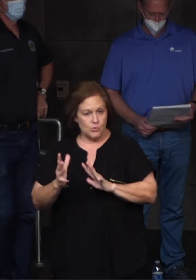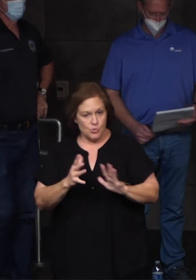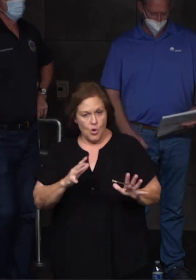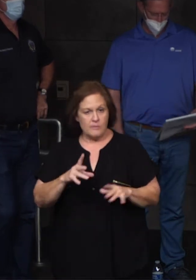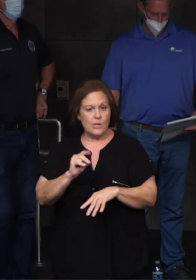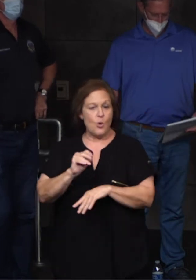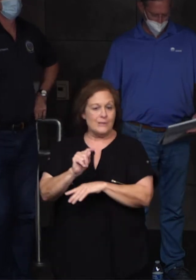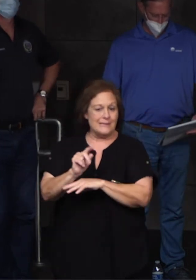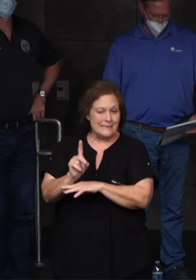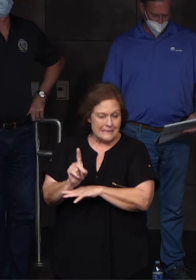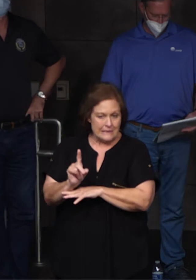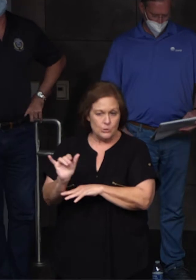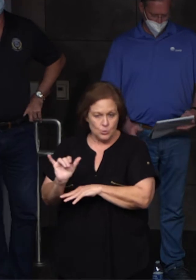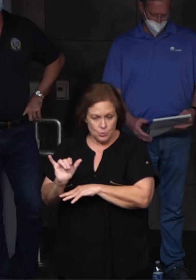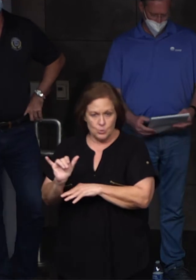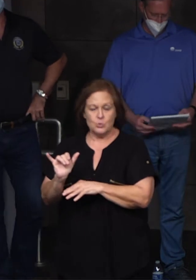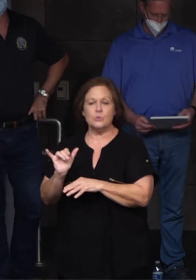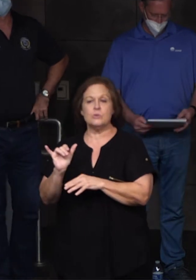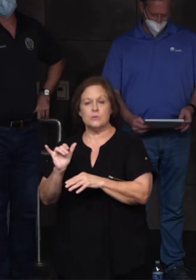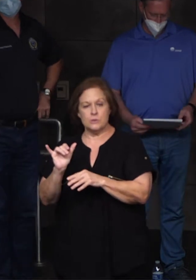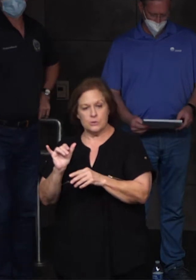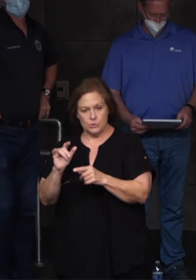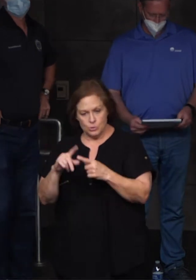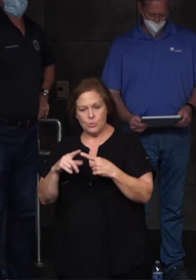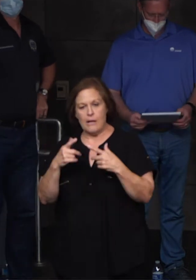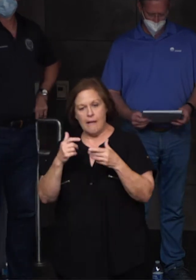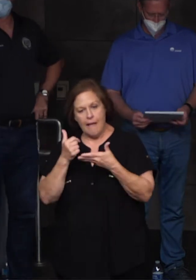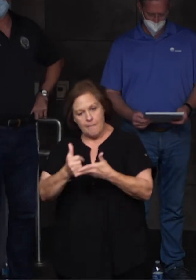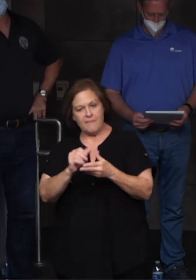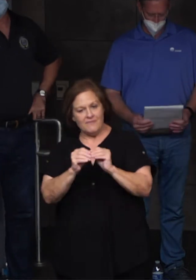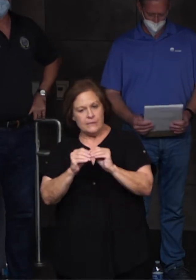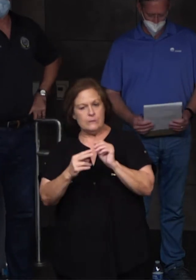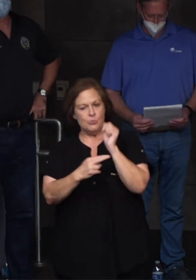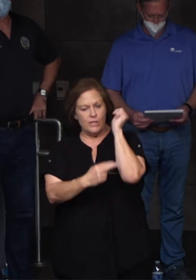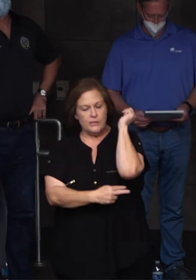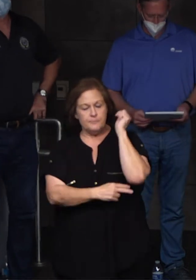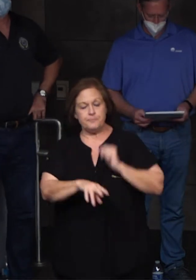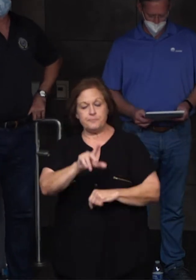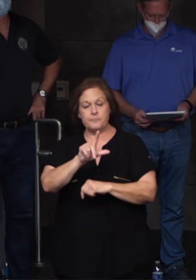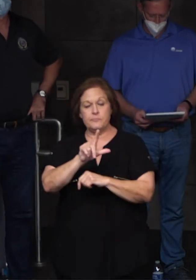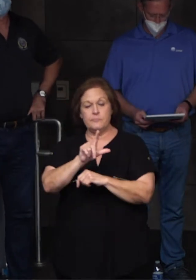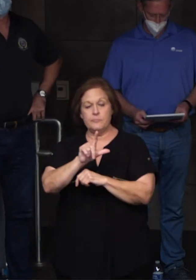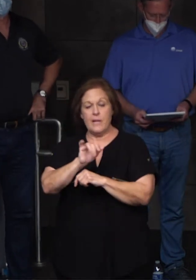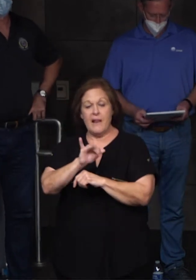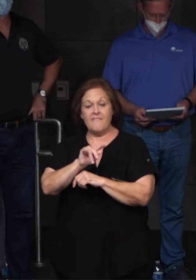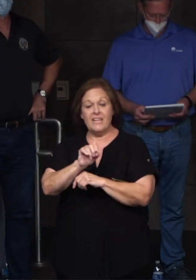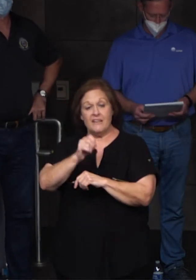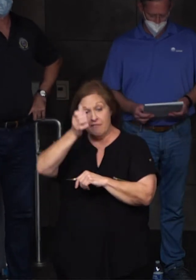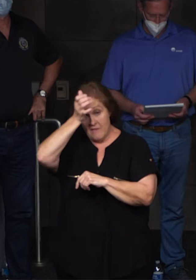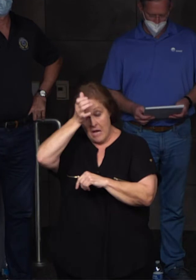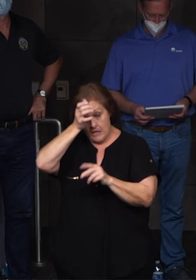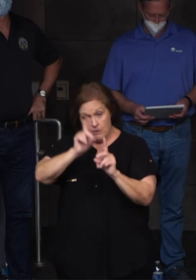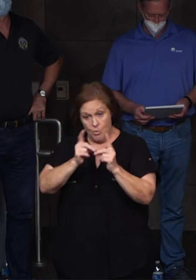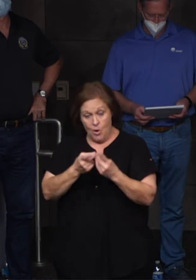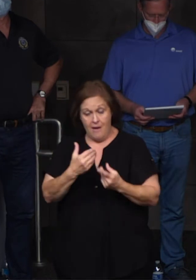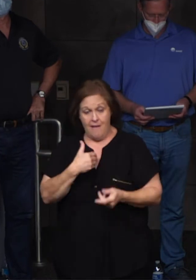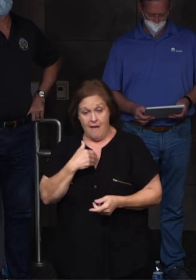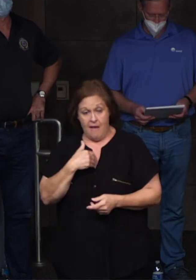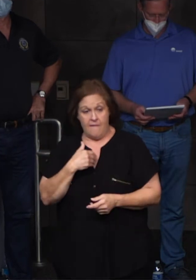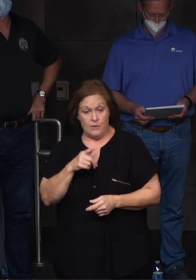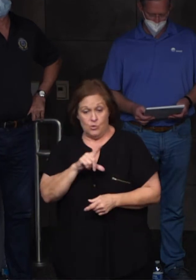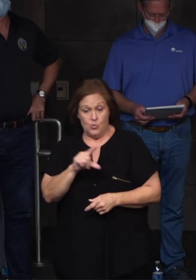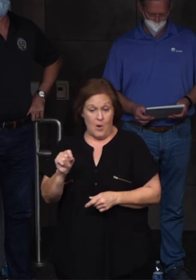DOTD to bring another bridge back. And the Lafitte Fire Department has 20 extra